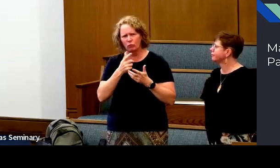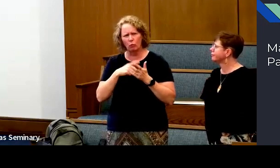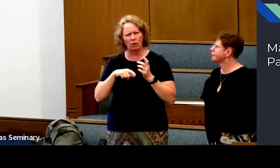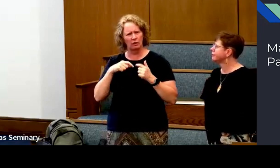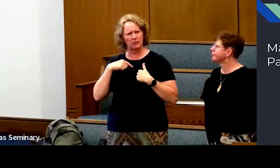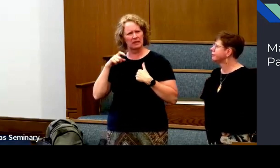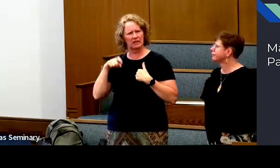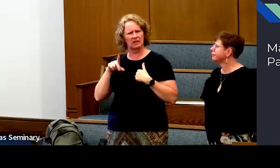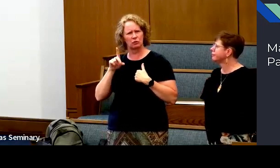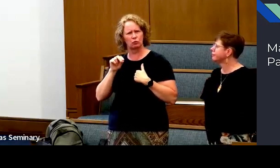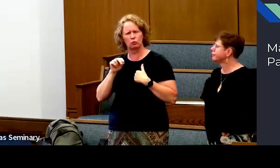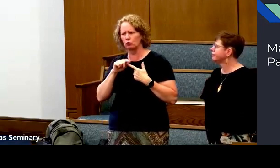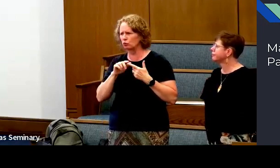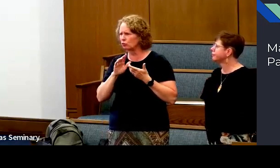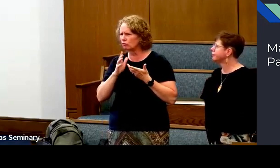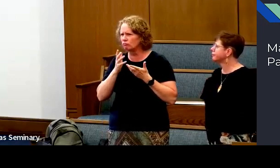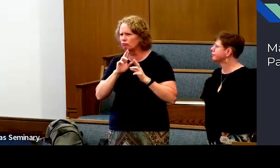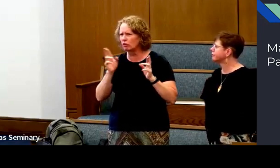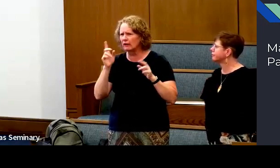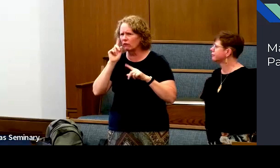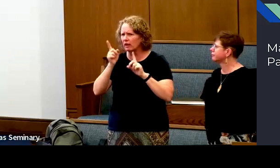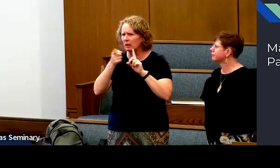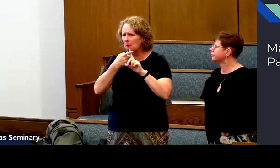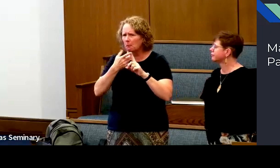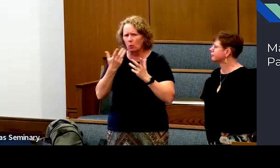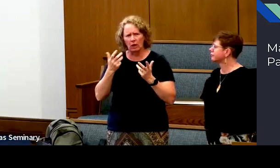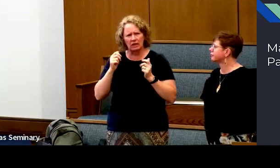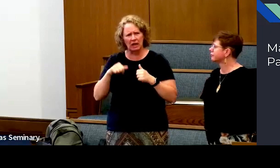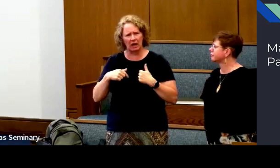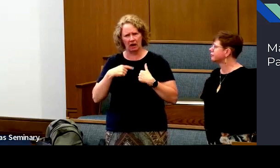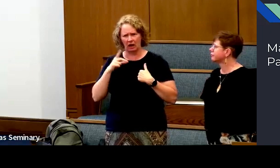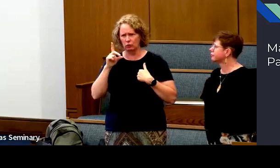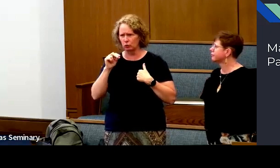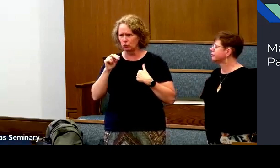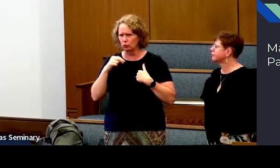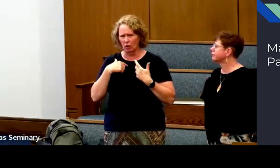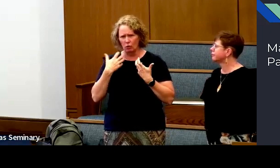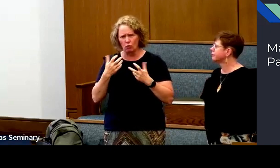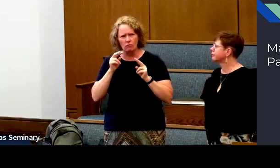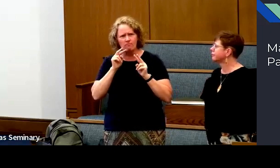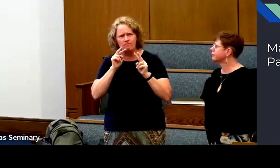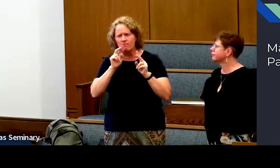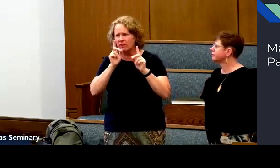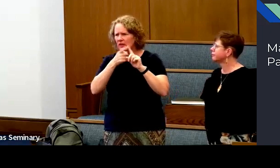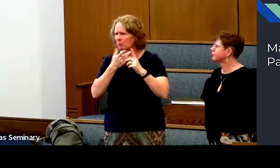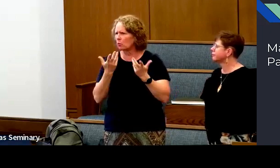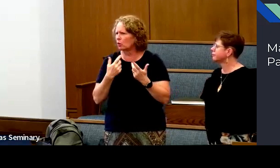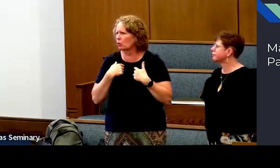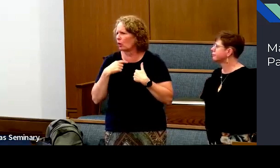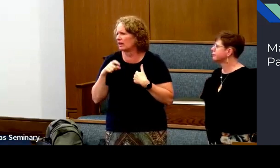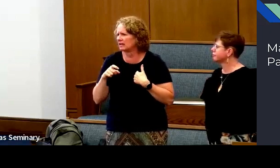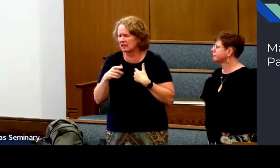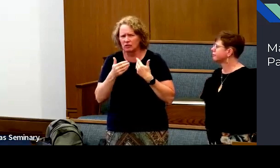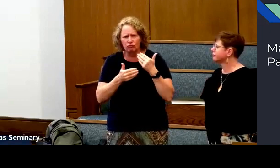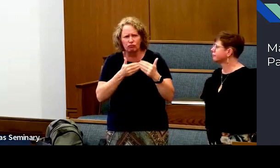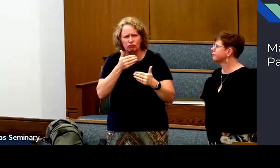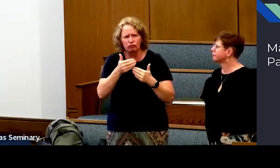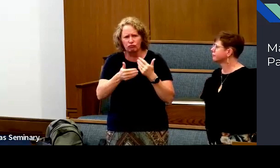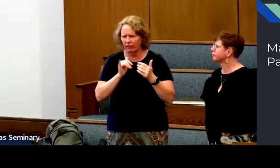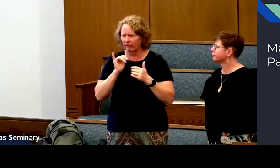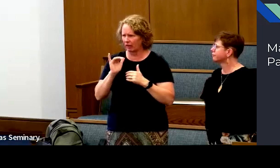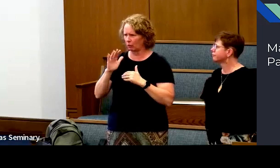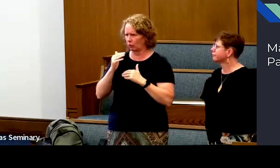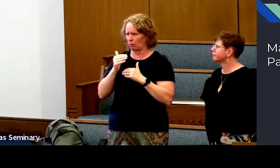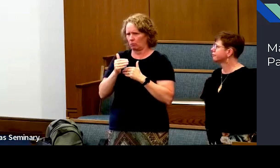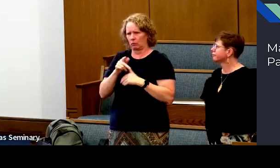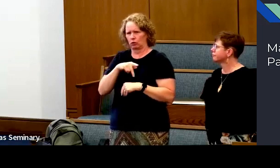Meet with your priesthood leader. Ask what I need to do to be ready for the temple. What can I do? I'm looking forward to it. I